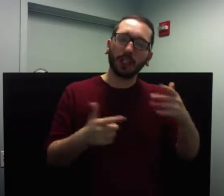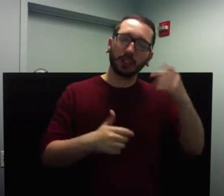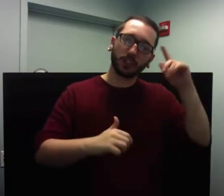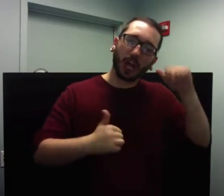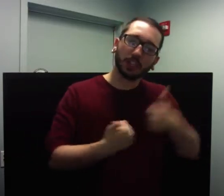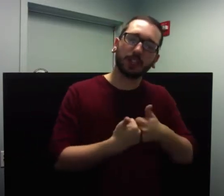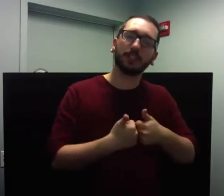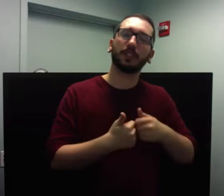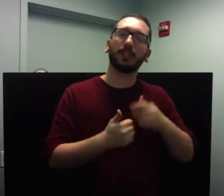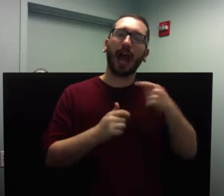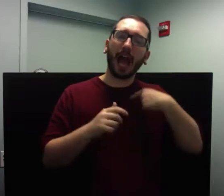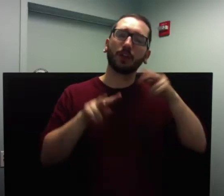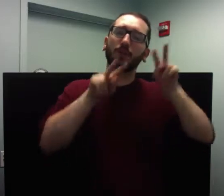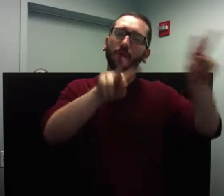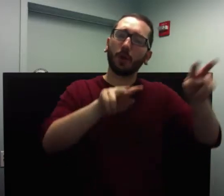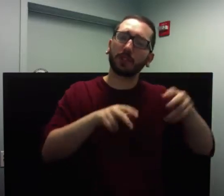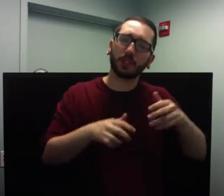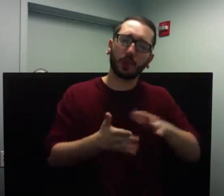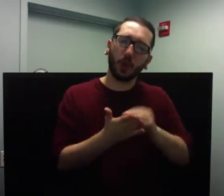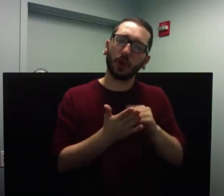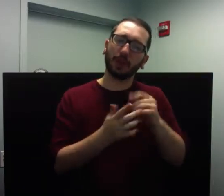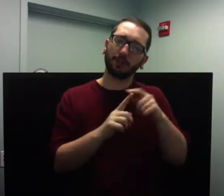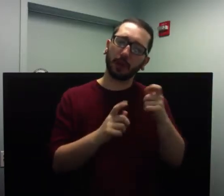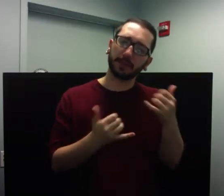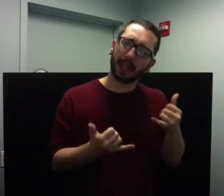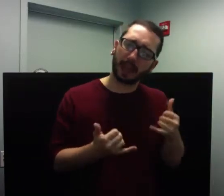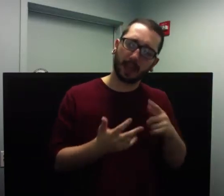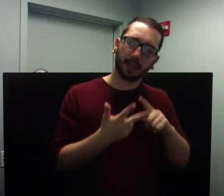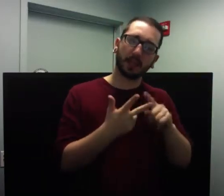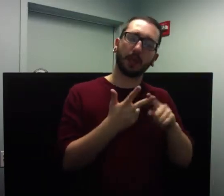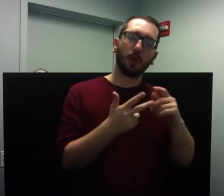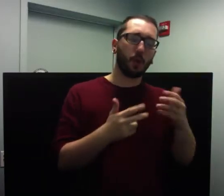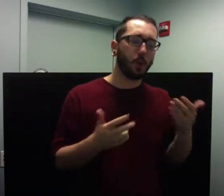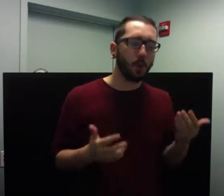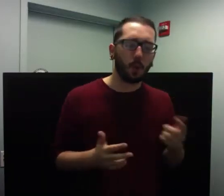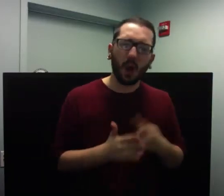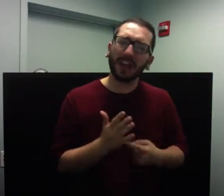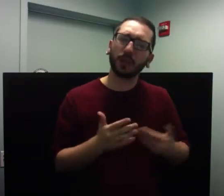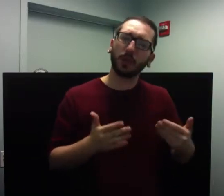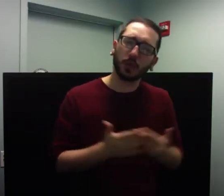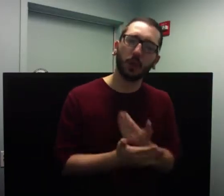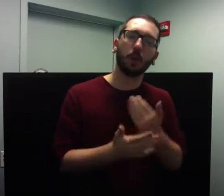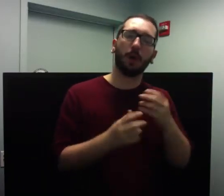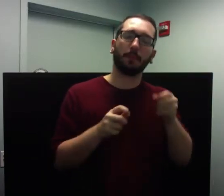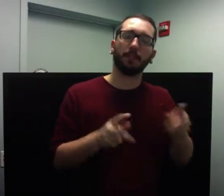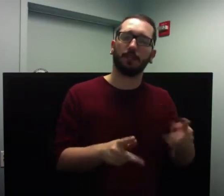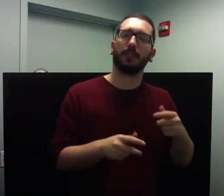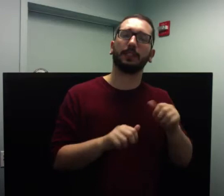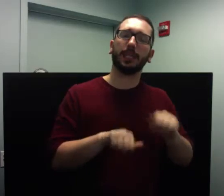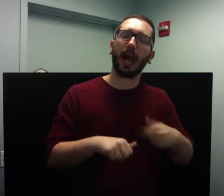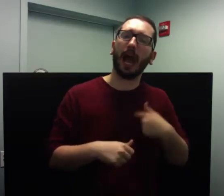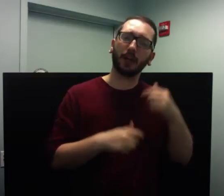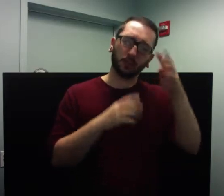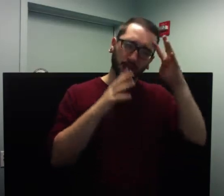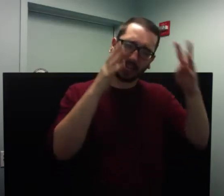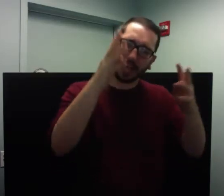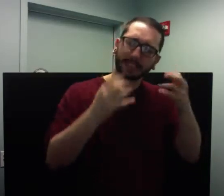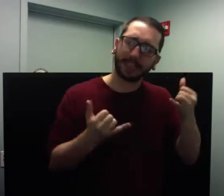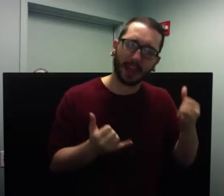forward to learning from today? What new opportunities can I create today? When facing